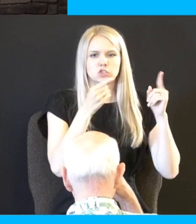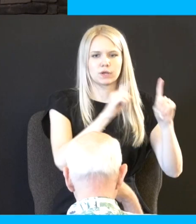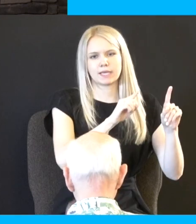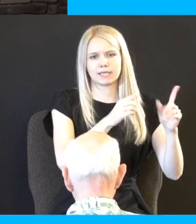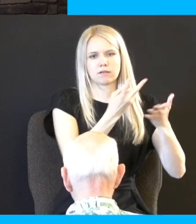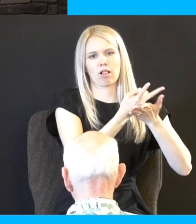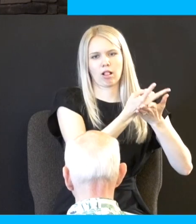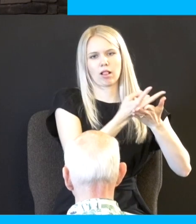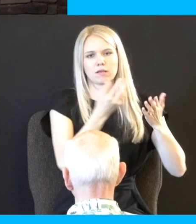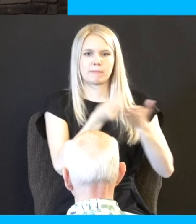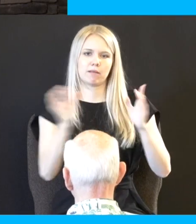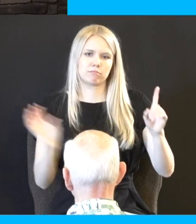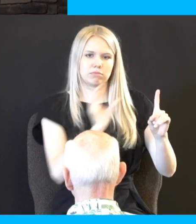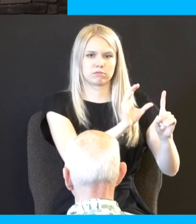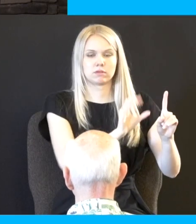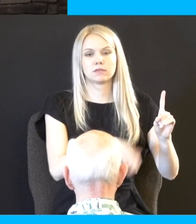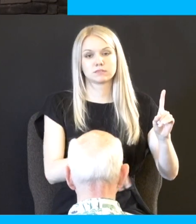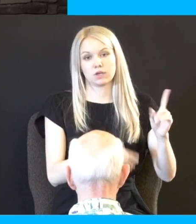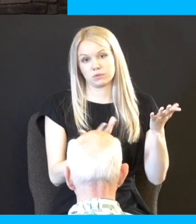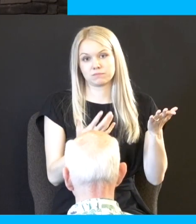other words don't get into a fight stay away from it